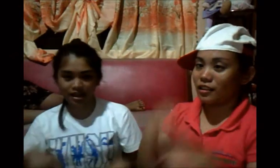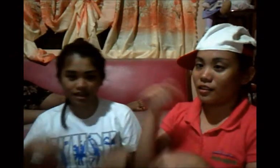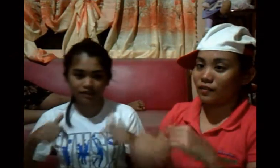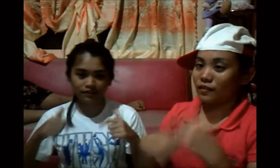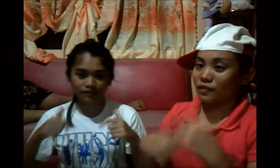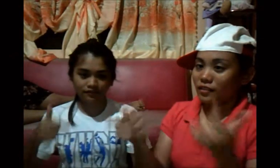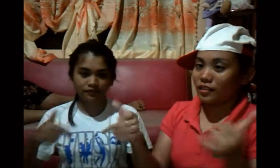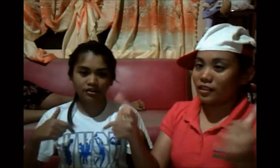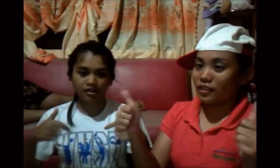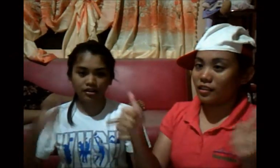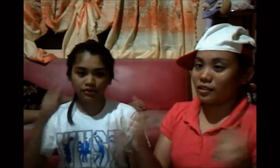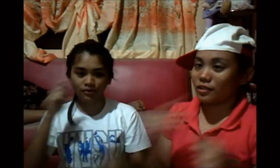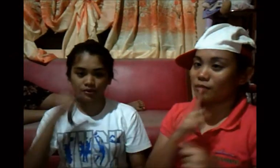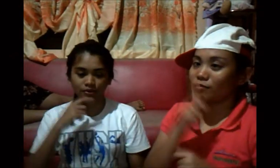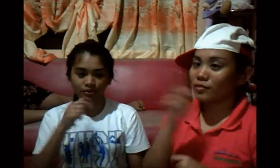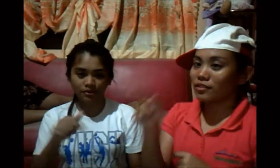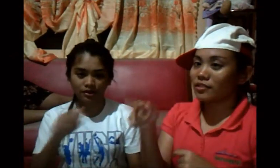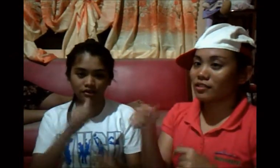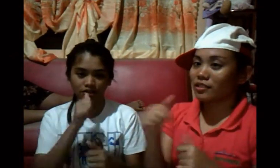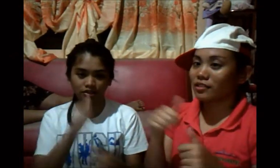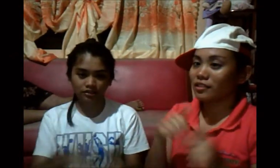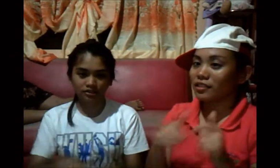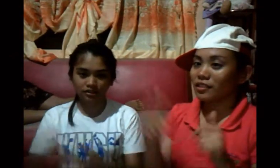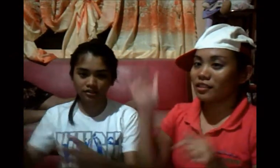your ear? And